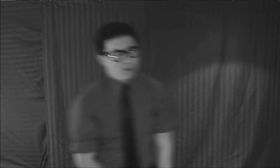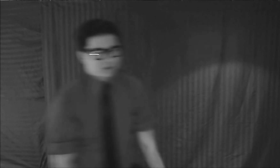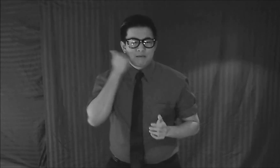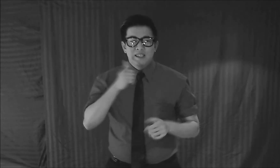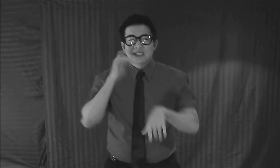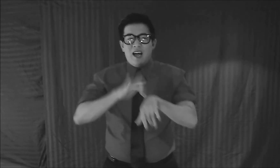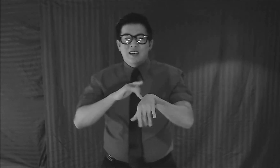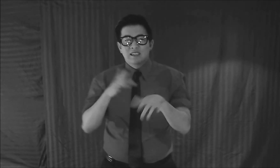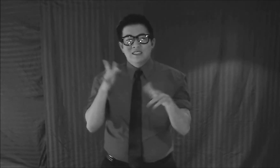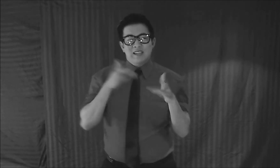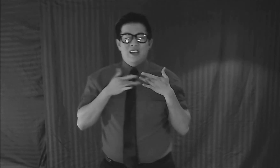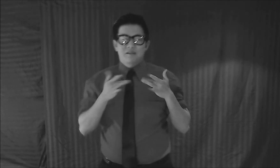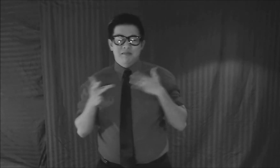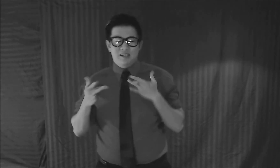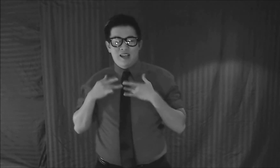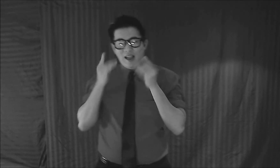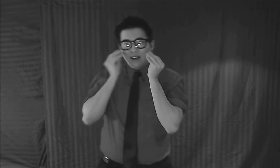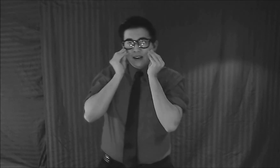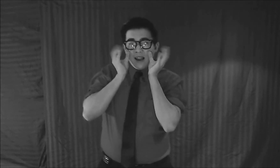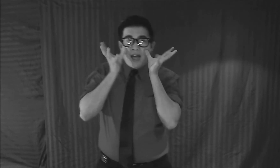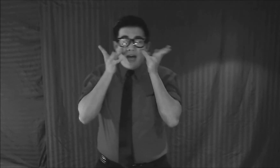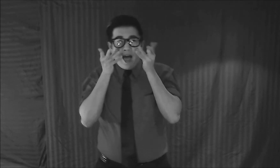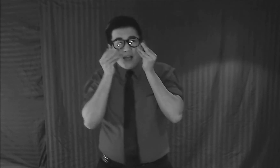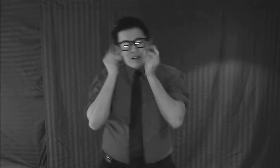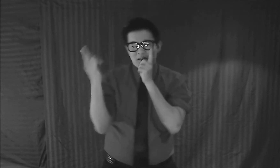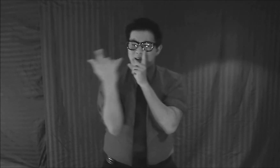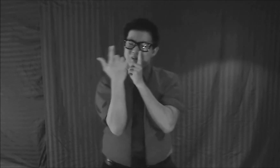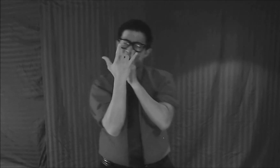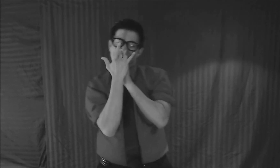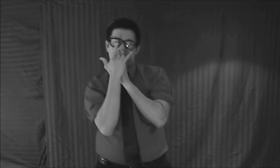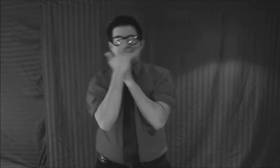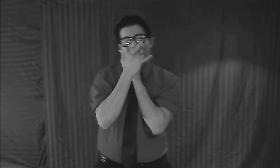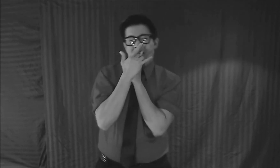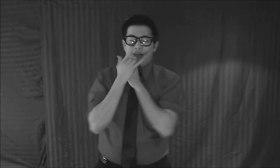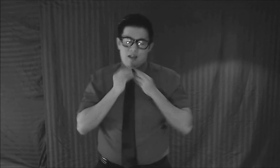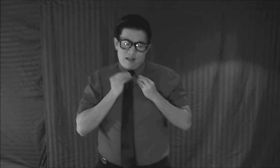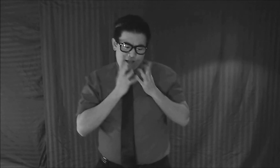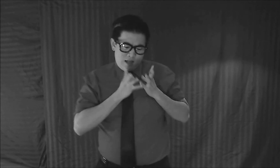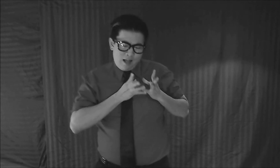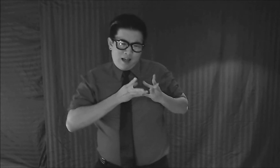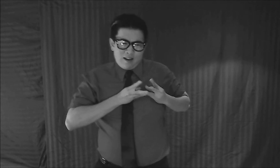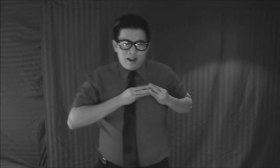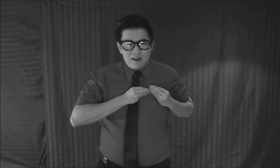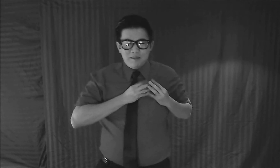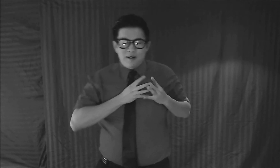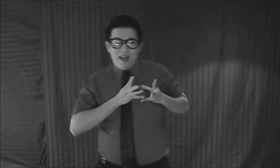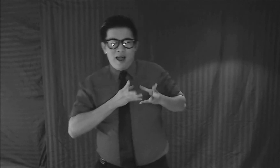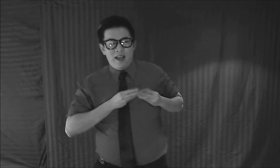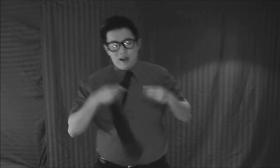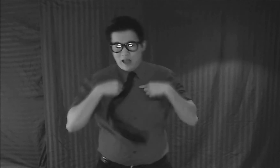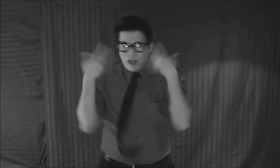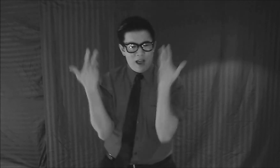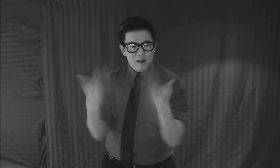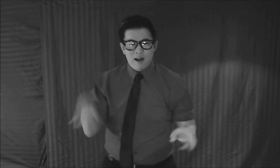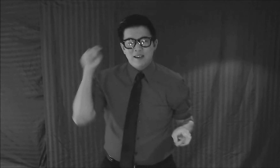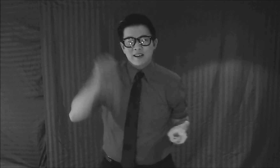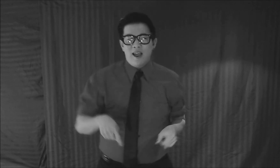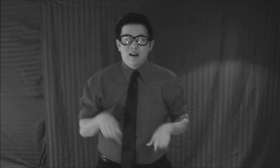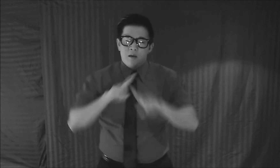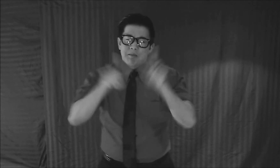Every time you touch me, everything you love me I get a little bit of revenge, I should've wanted